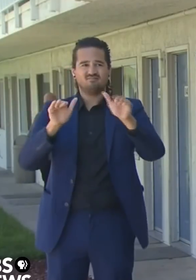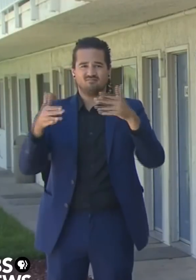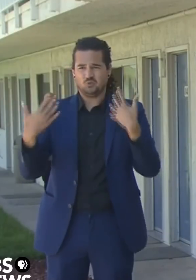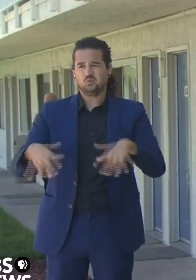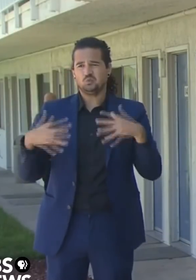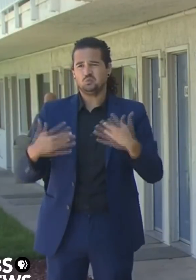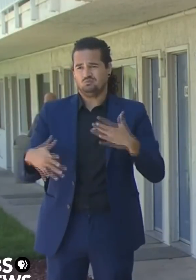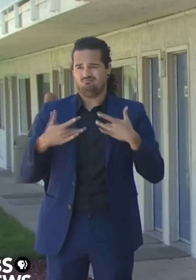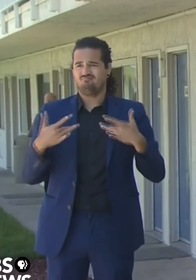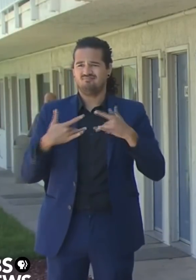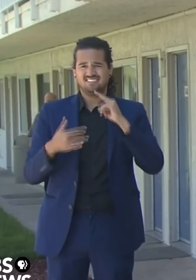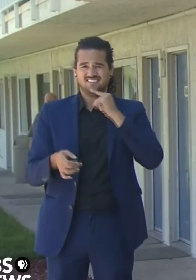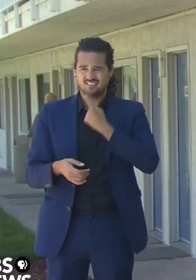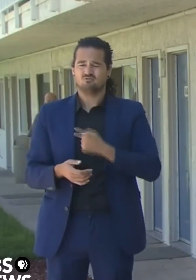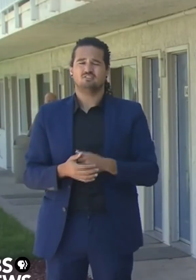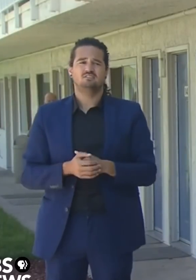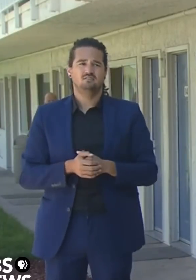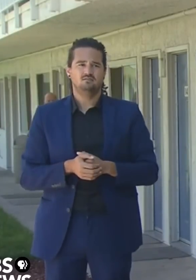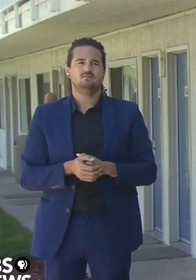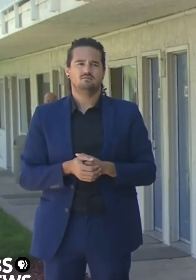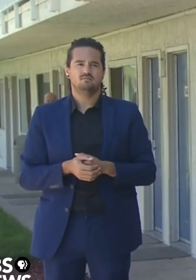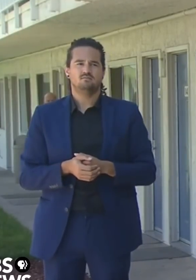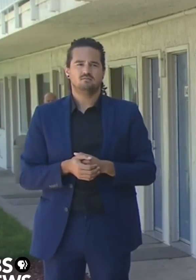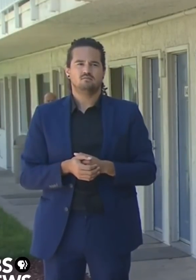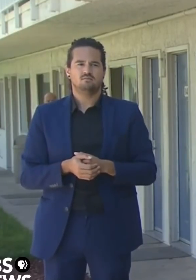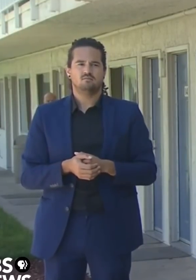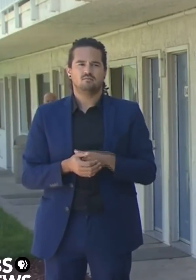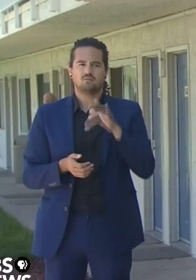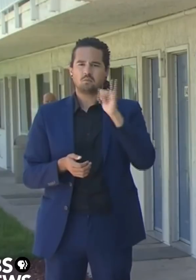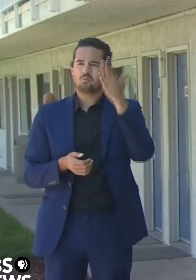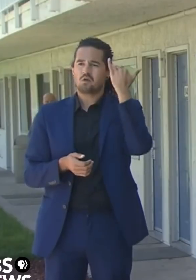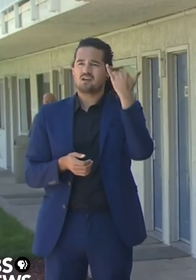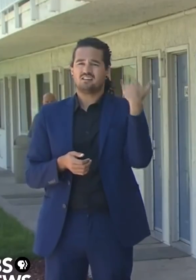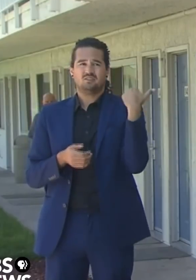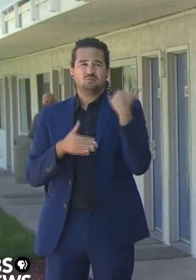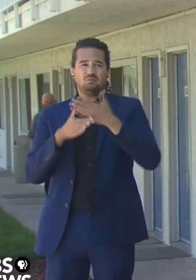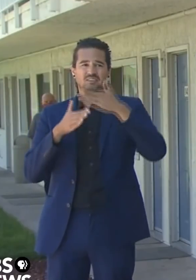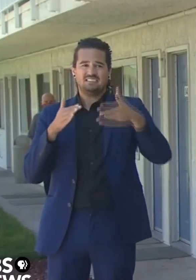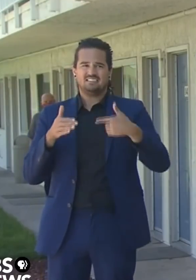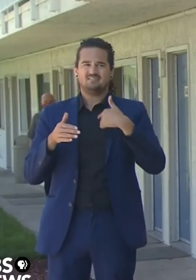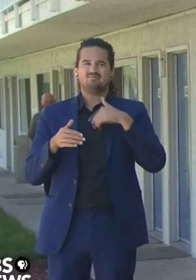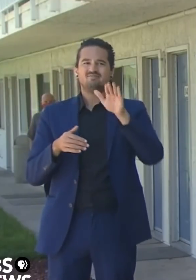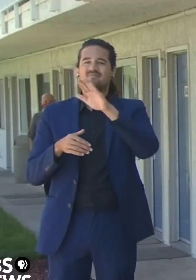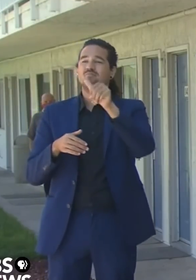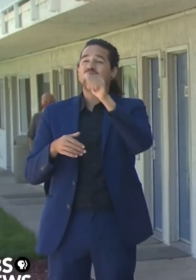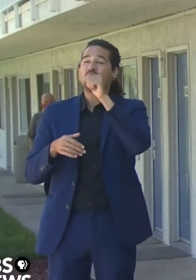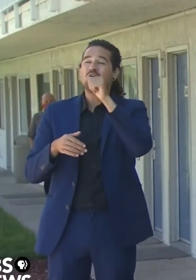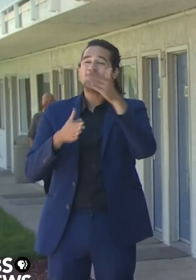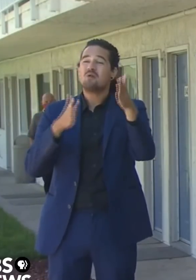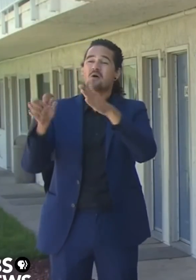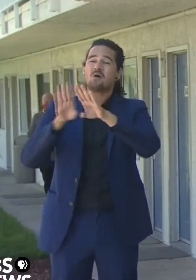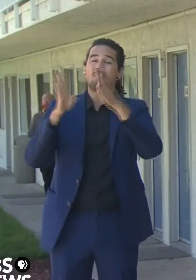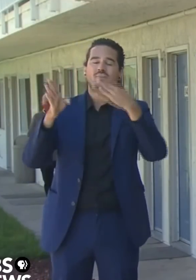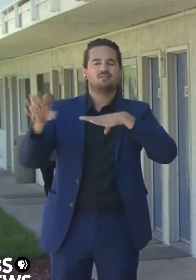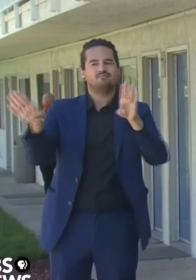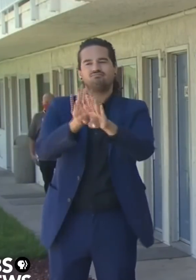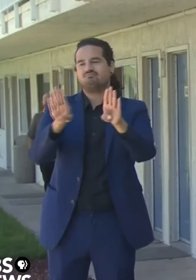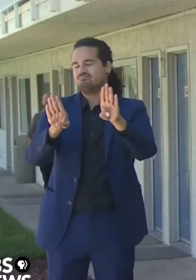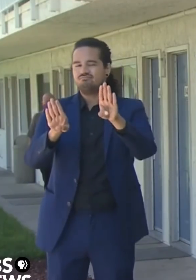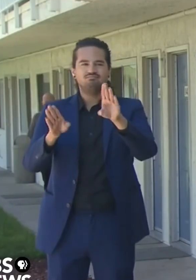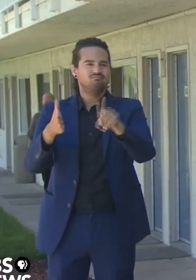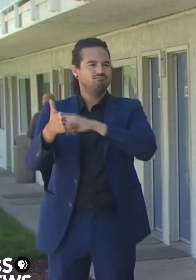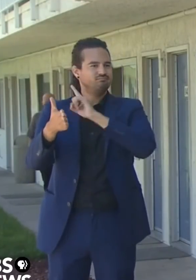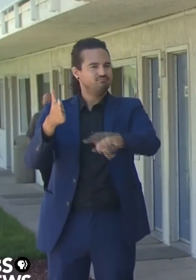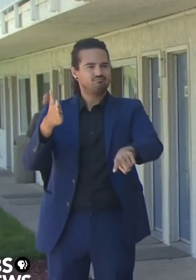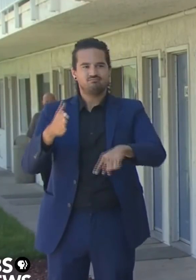led to the decisions we made over the weekend as it relates to shutting down bars in those areas of the state where we've seen an increase